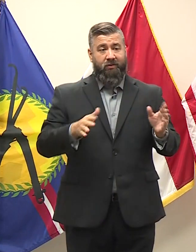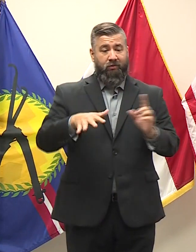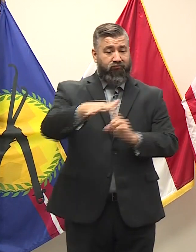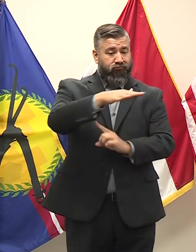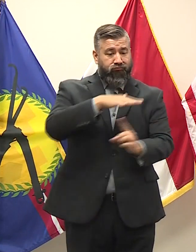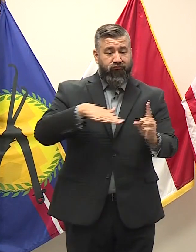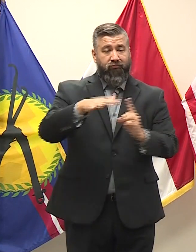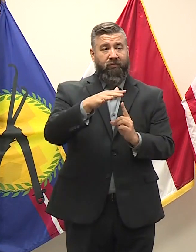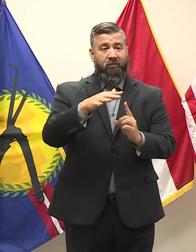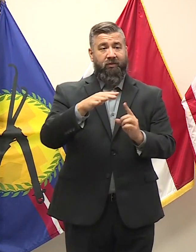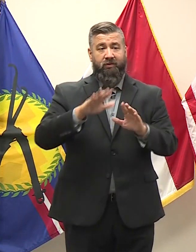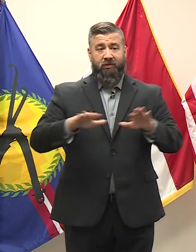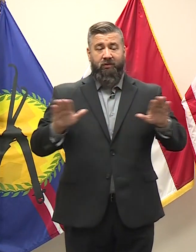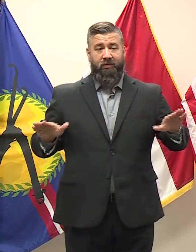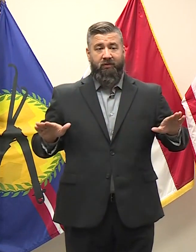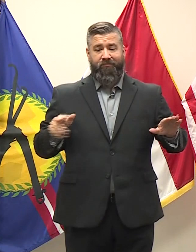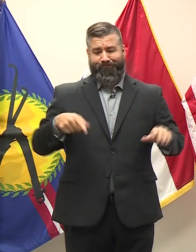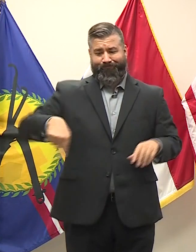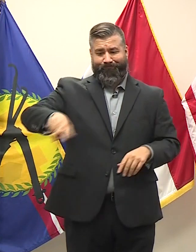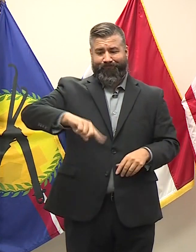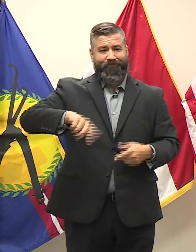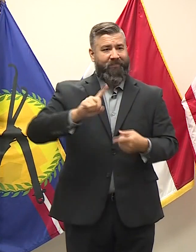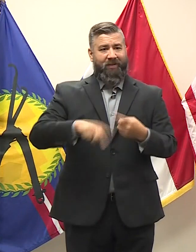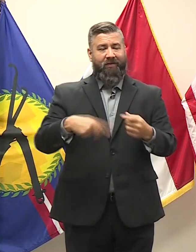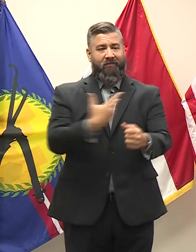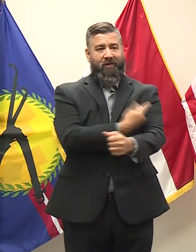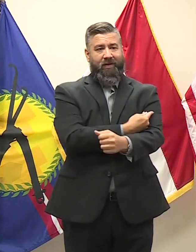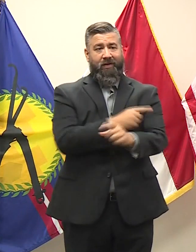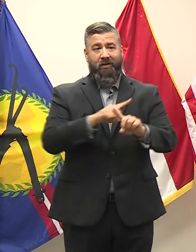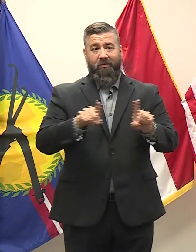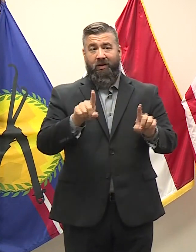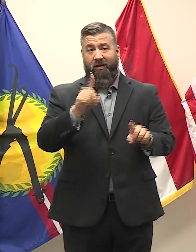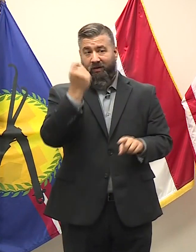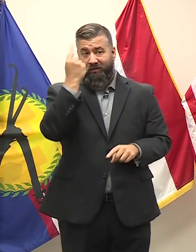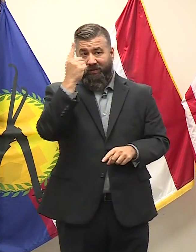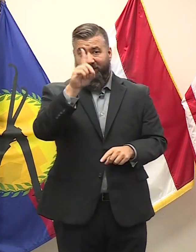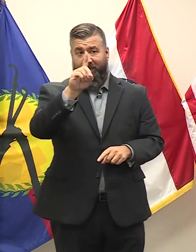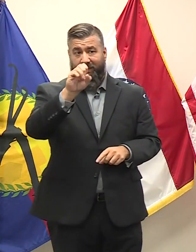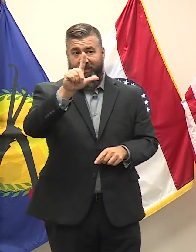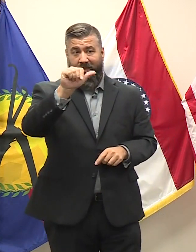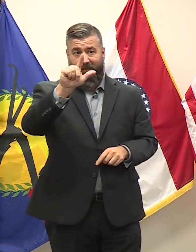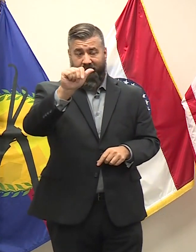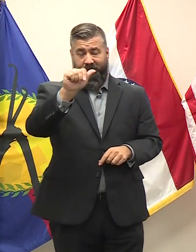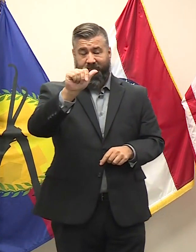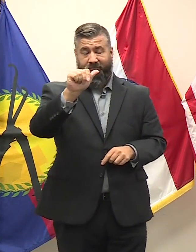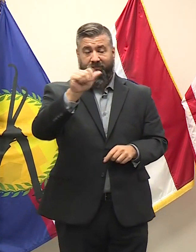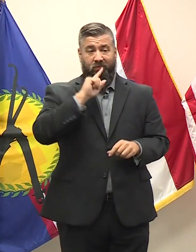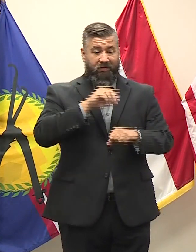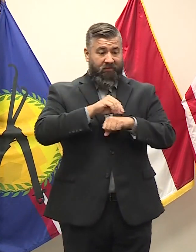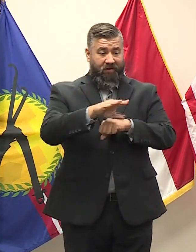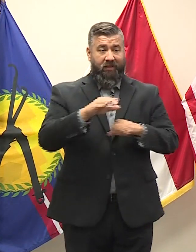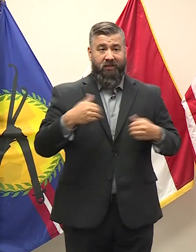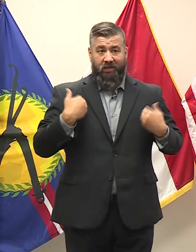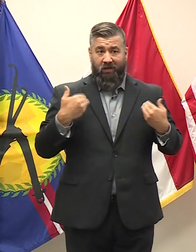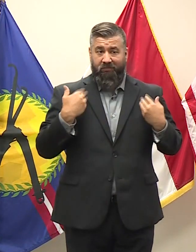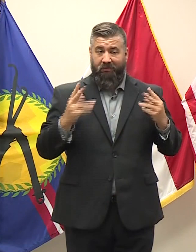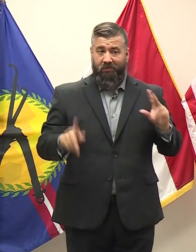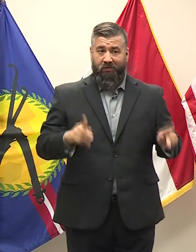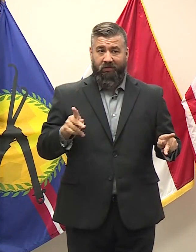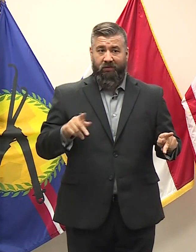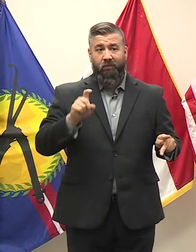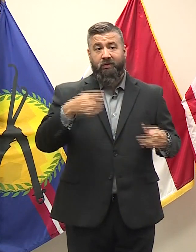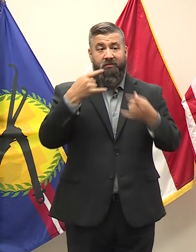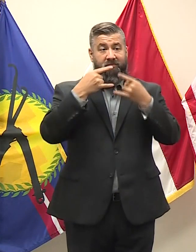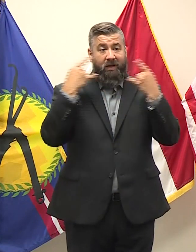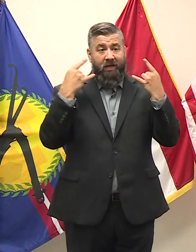they can't be vaccinated, and this new Delta variant is affecting younger and younger people. So, we should wear